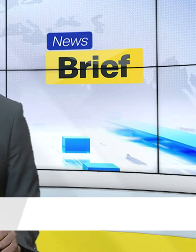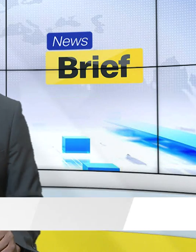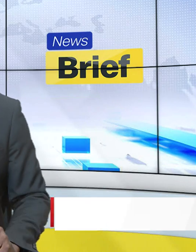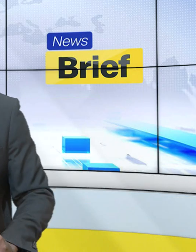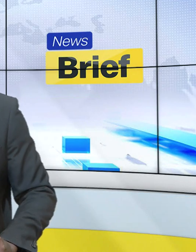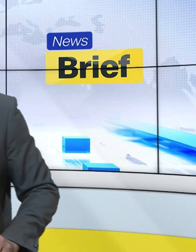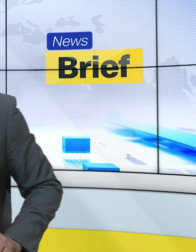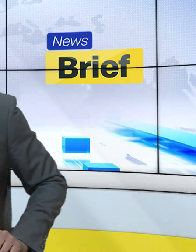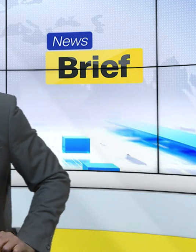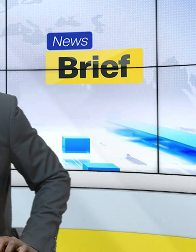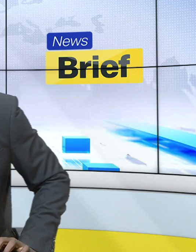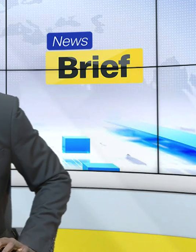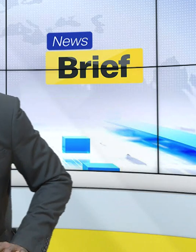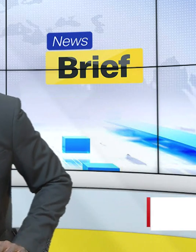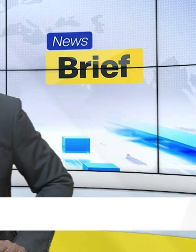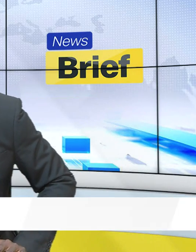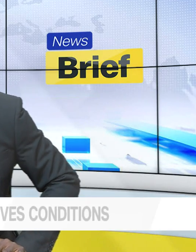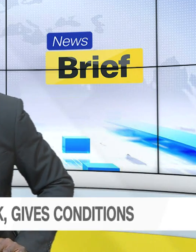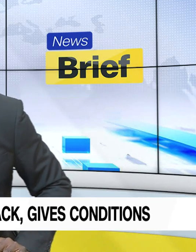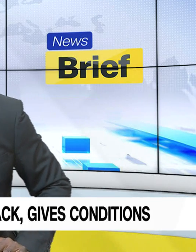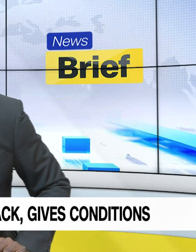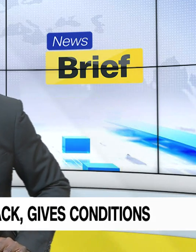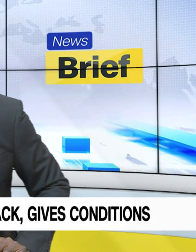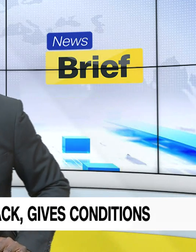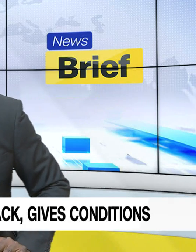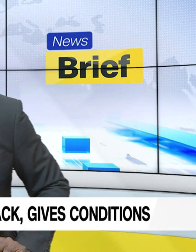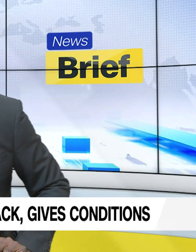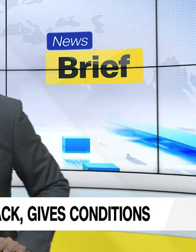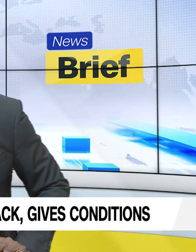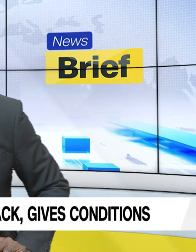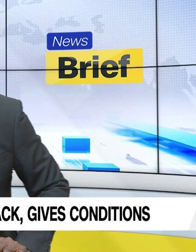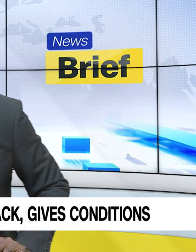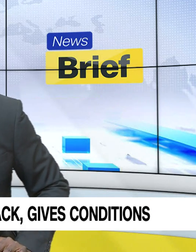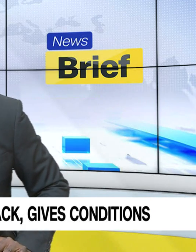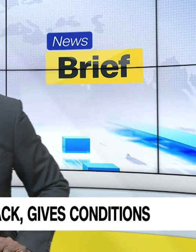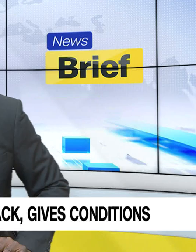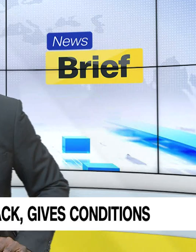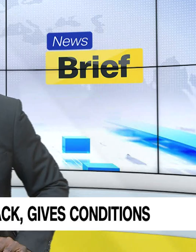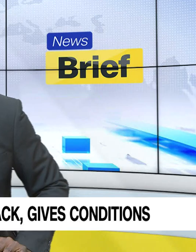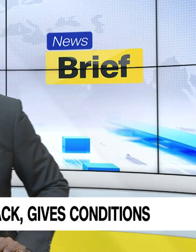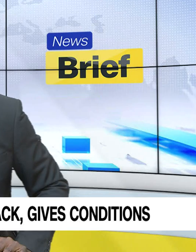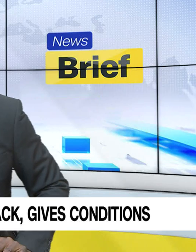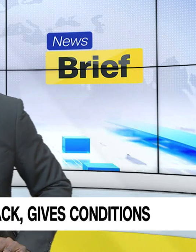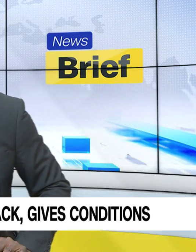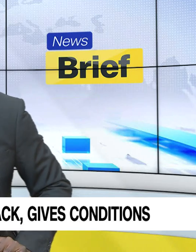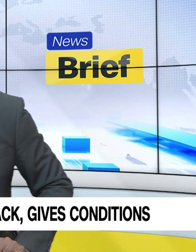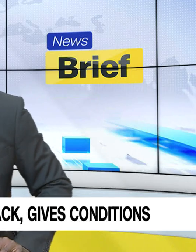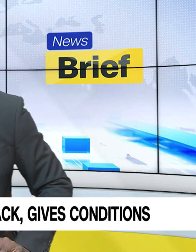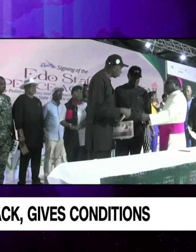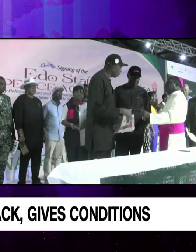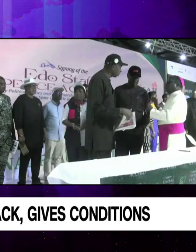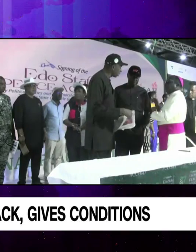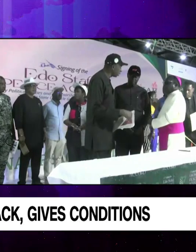The People's Democratic Party, PDP, and the state has rejected the signing of the peace accord organized by the National Peace Accord Committee to ensure peaceful elections.